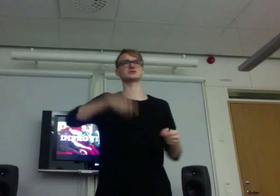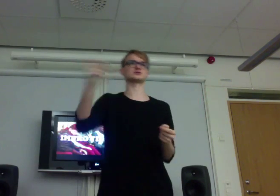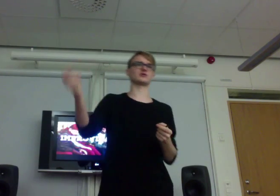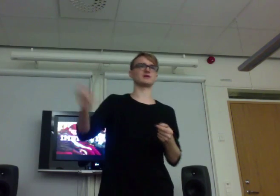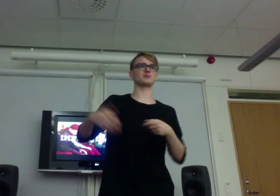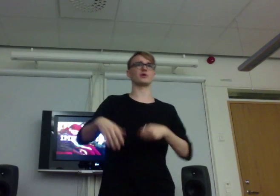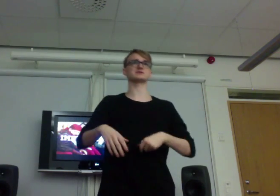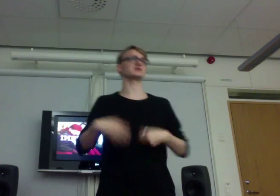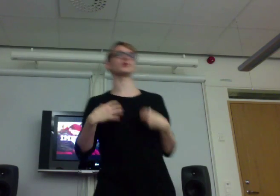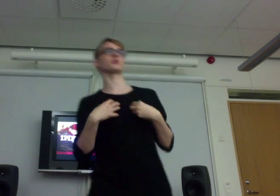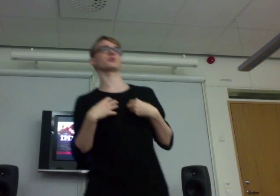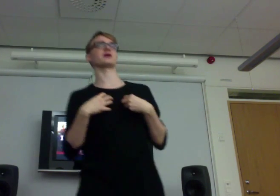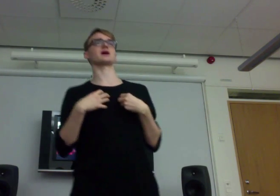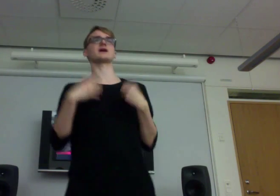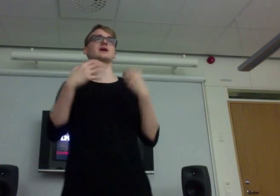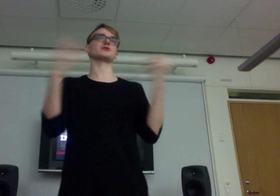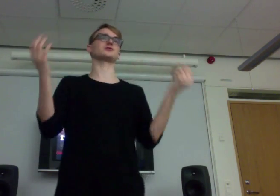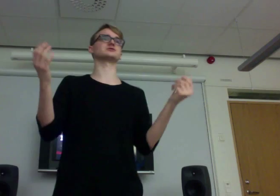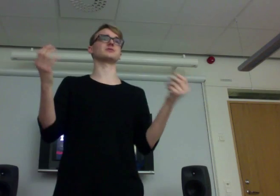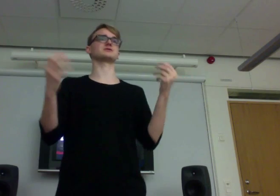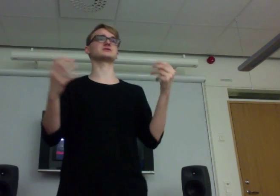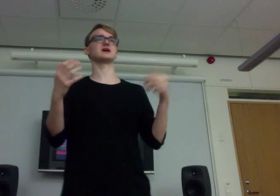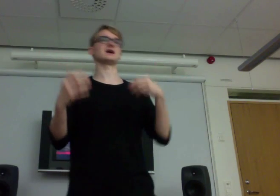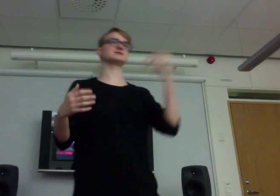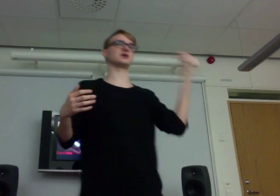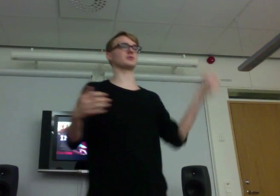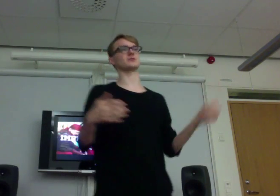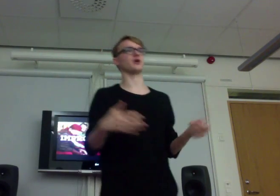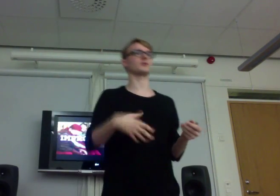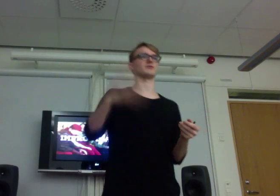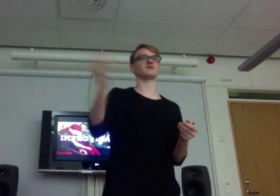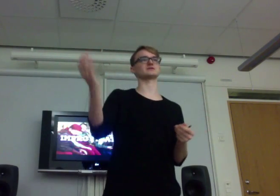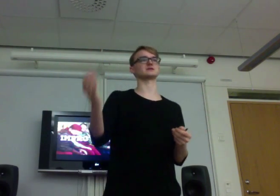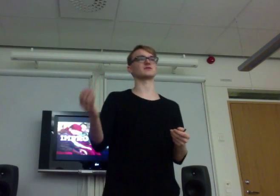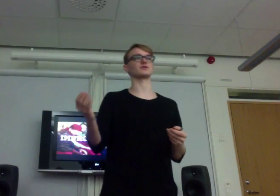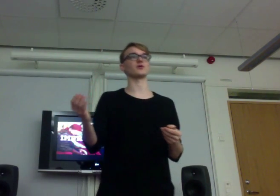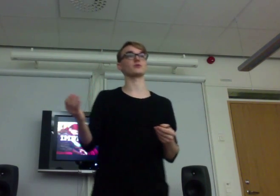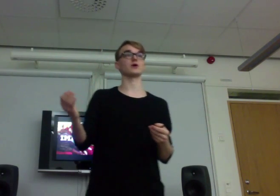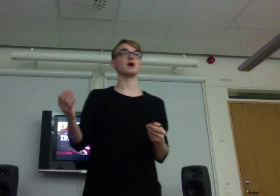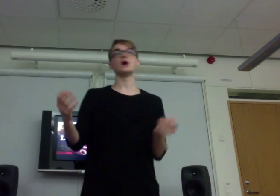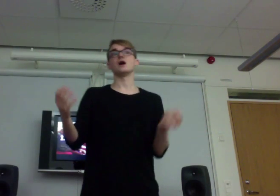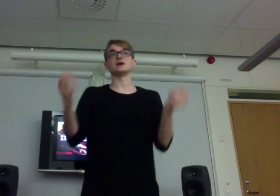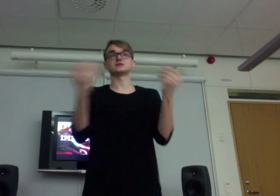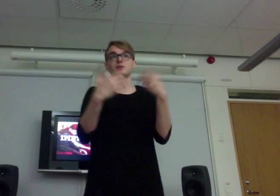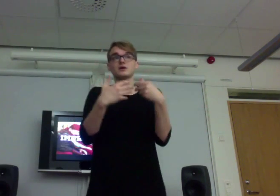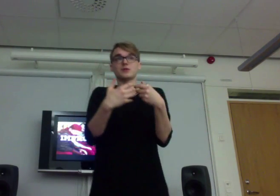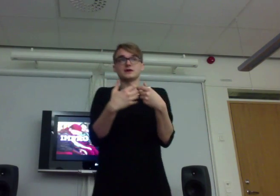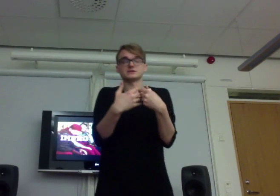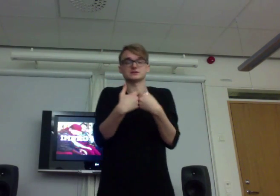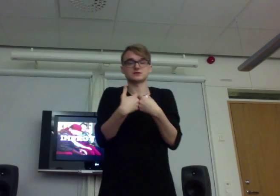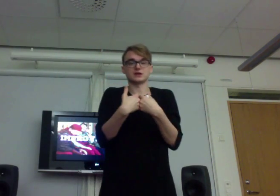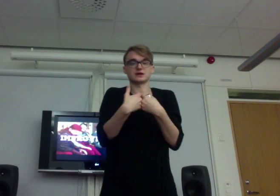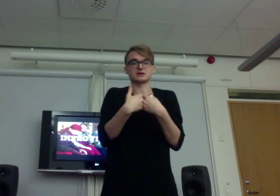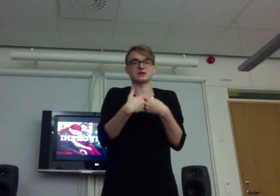sort of improvise. And they don't think, I cannot do so much. It's not a big problem if I say something wrong. And some other players think that,